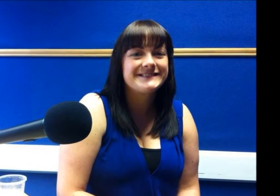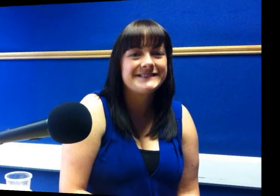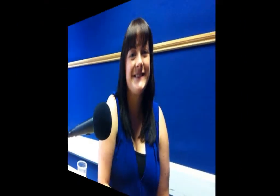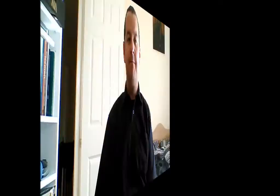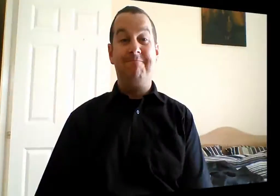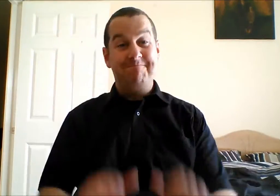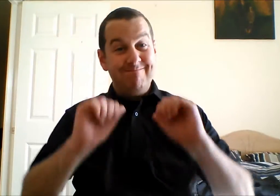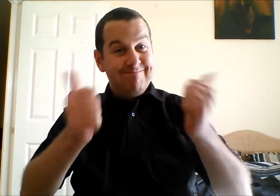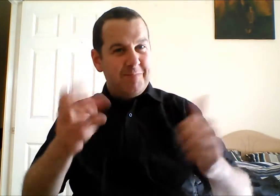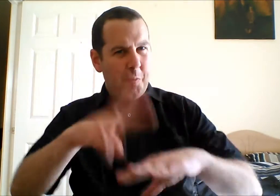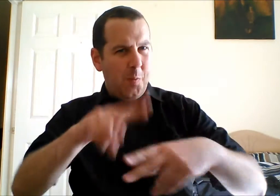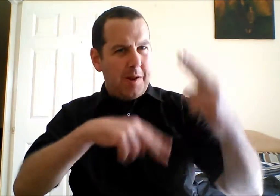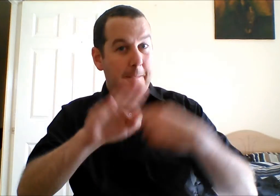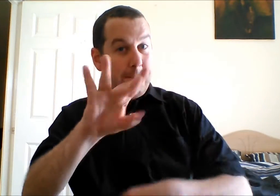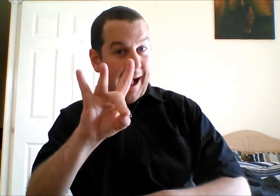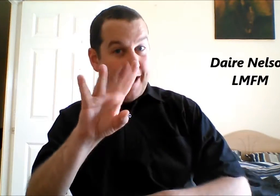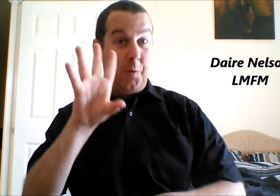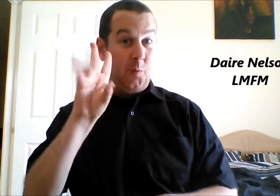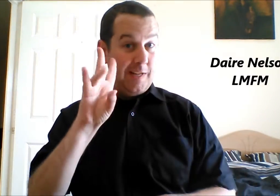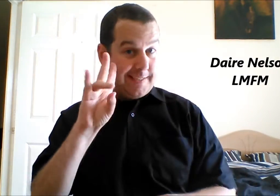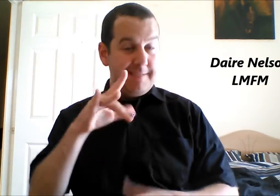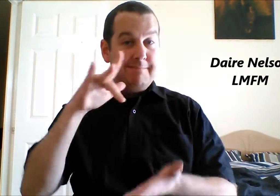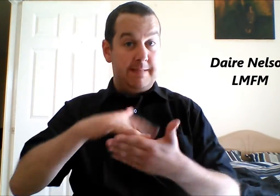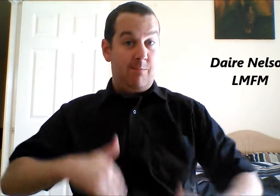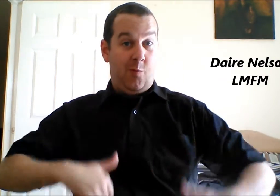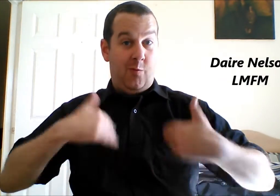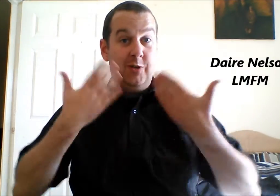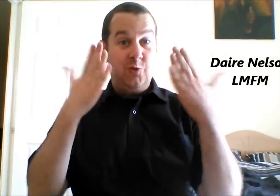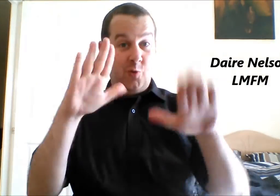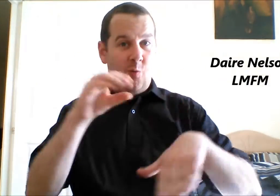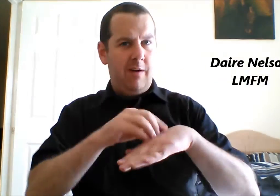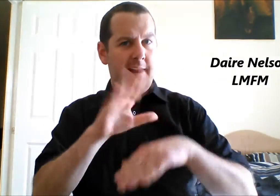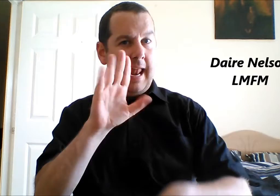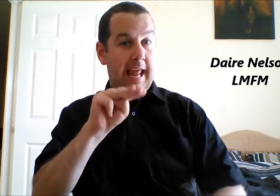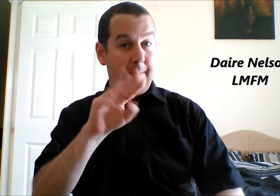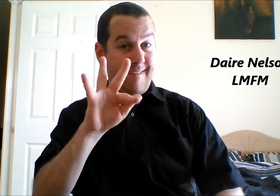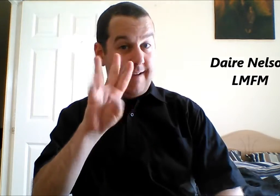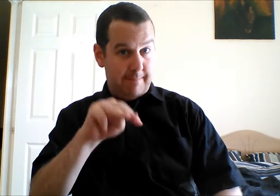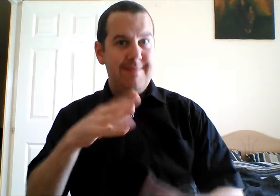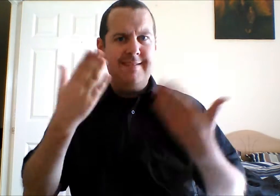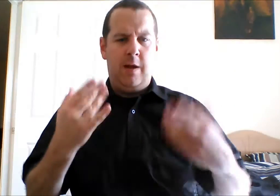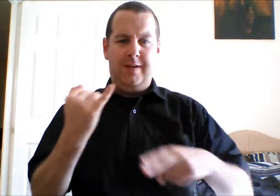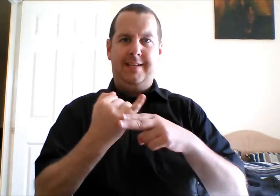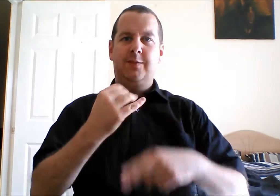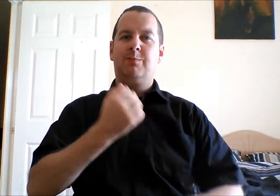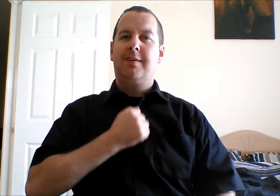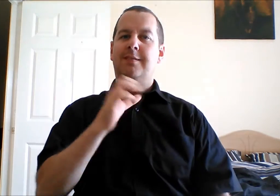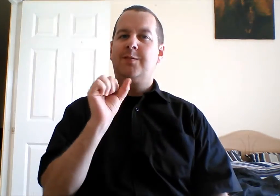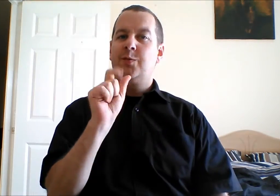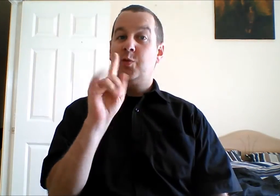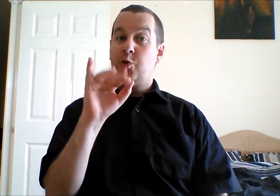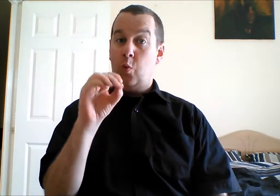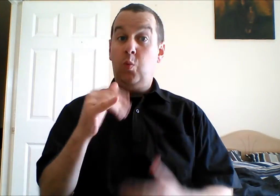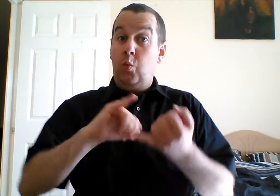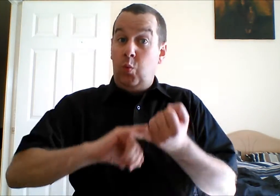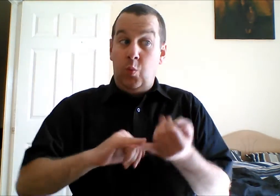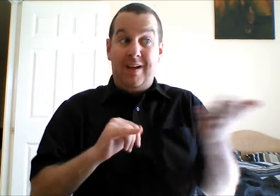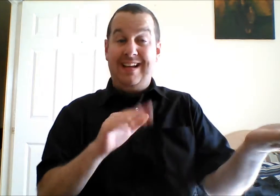Welcome back, Wednesday's Mid-Morning Show on LMFM. I'm joined in studio now by Lisa Finn Carroll and Deirdre Byrne